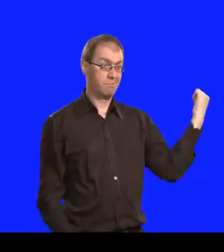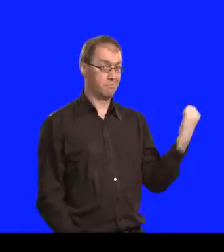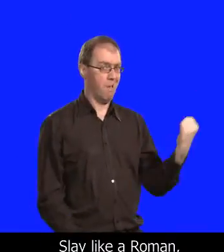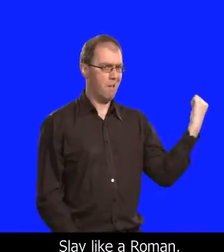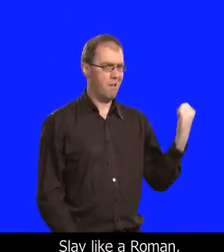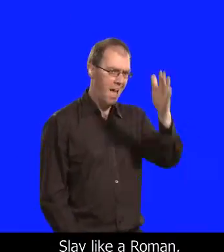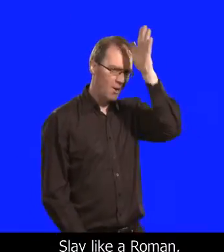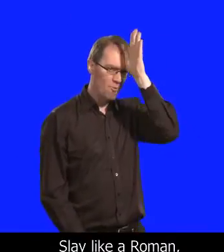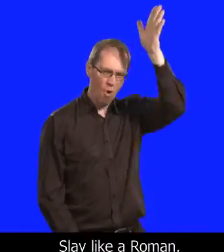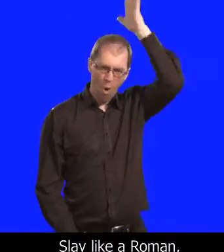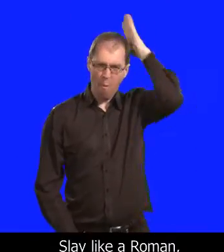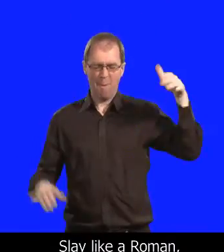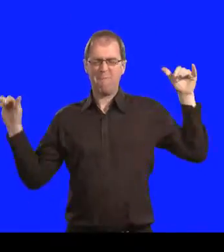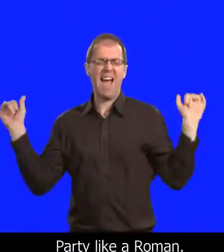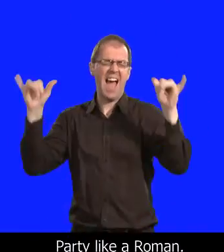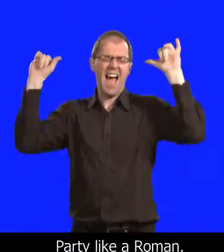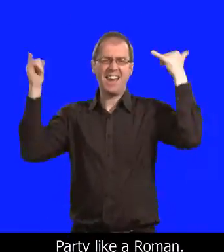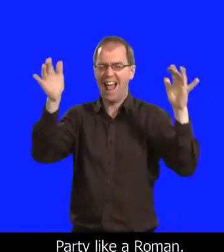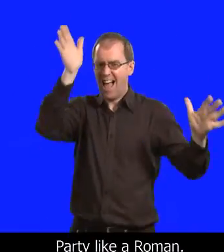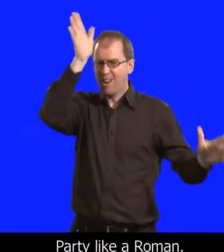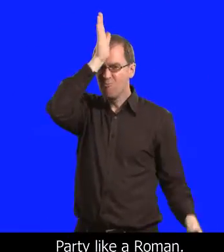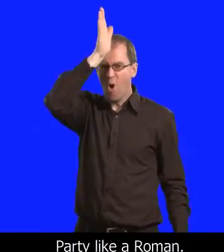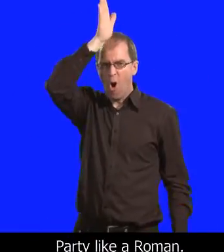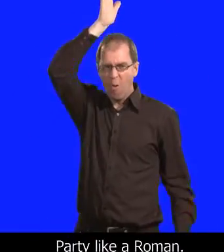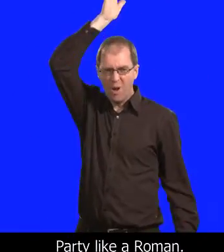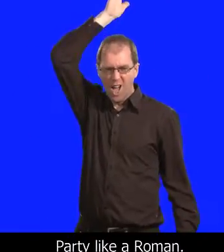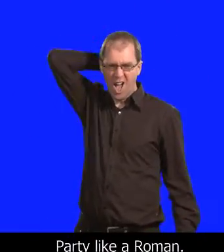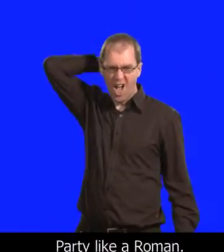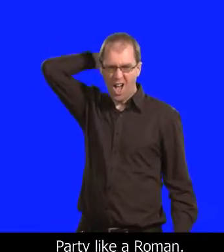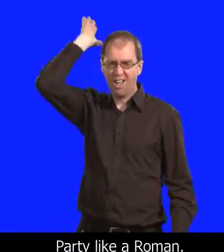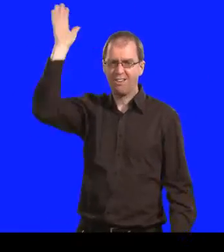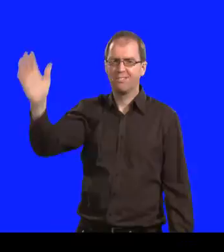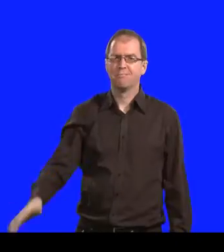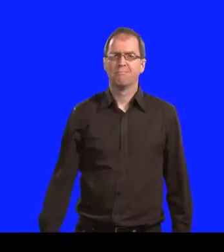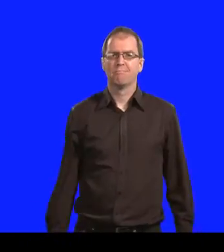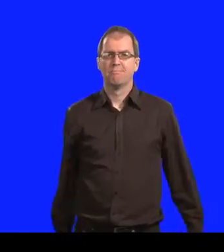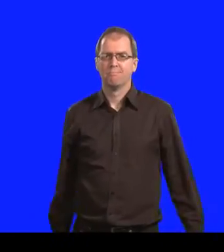Roman, slay like a Roman, party like a Roman.